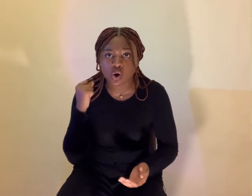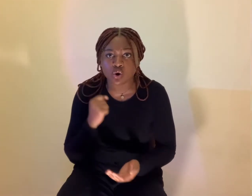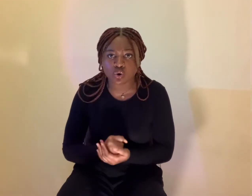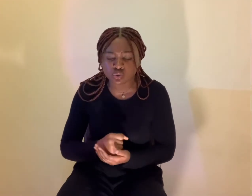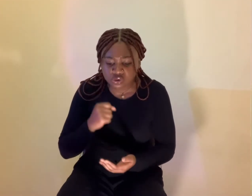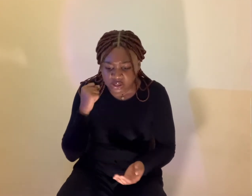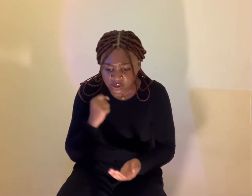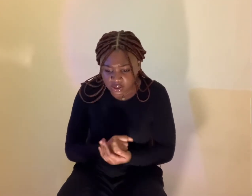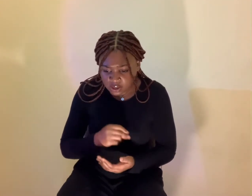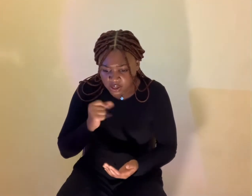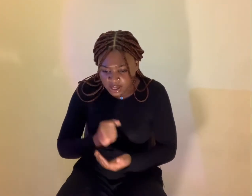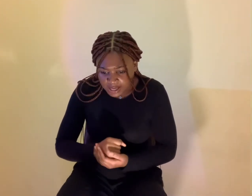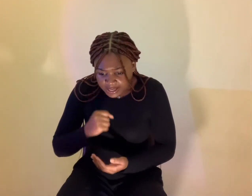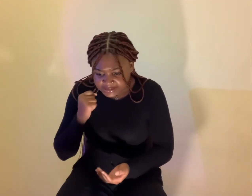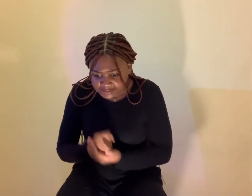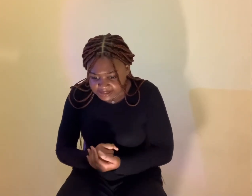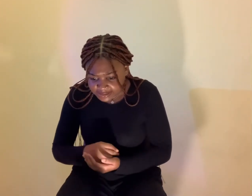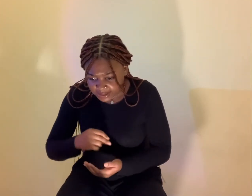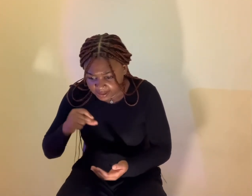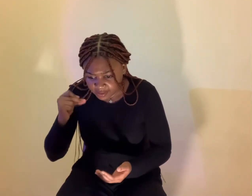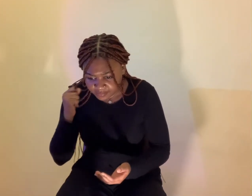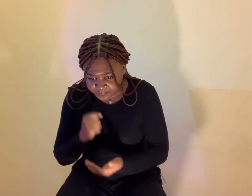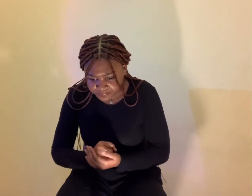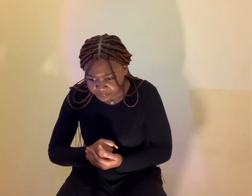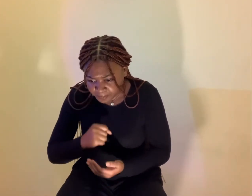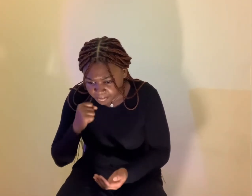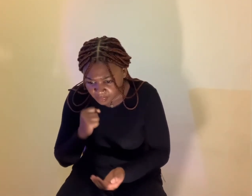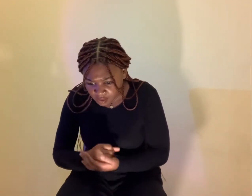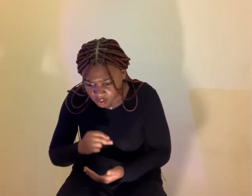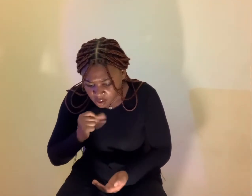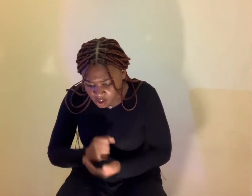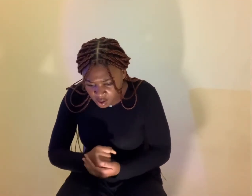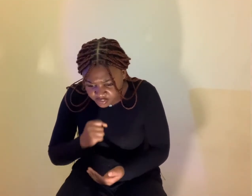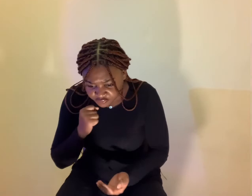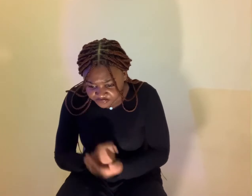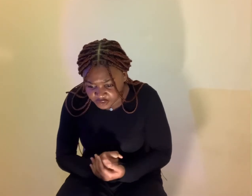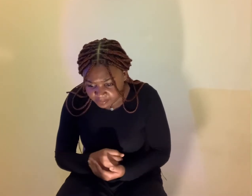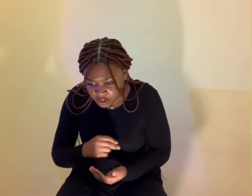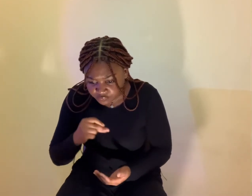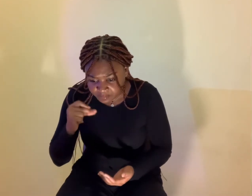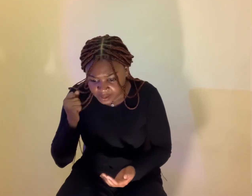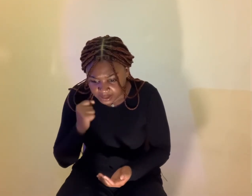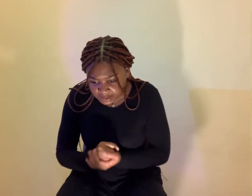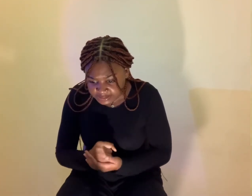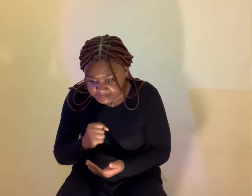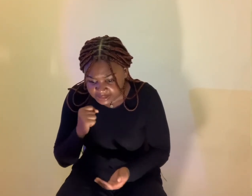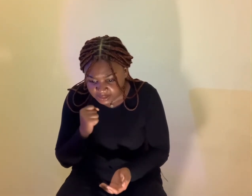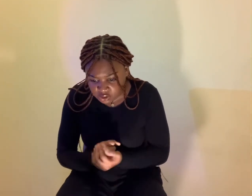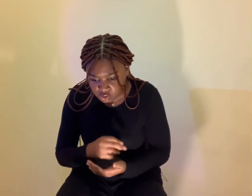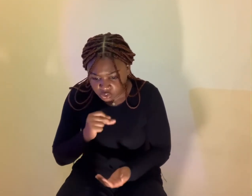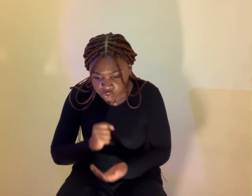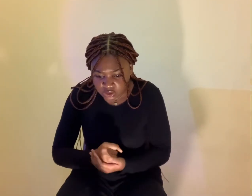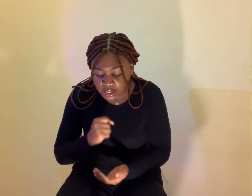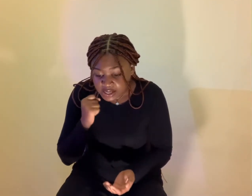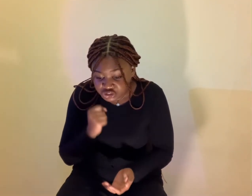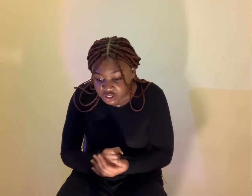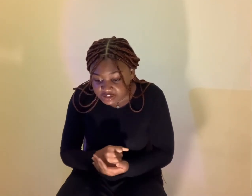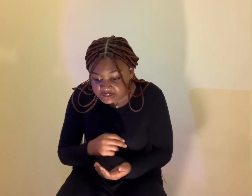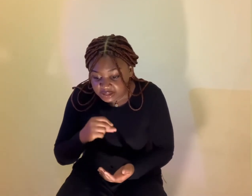it says here the female remaining single just in